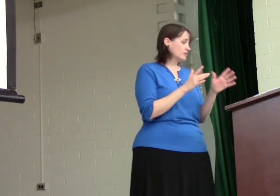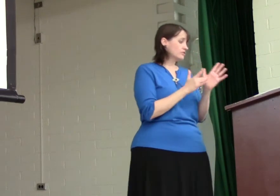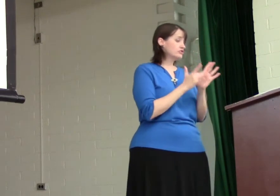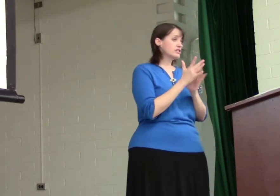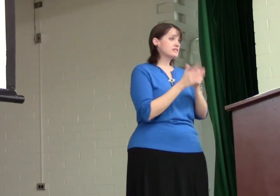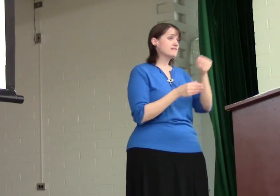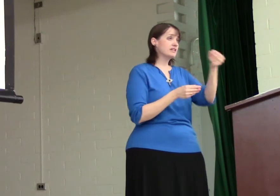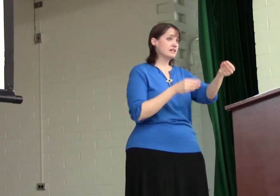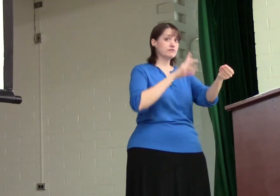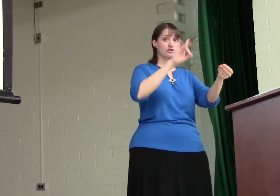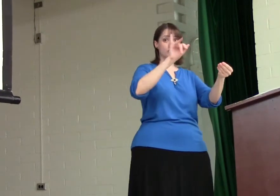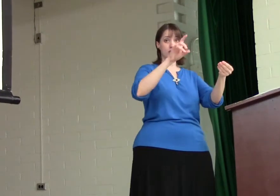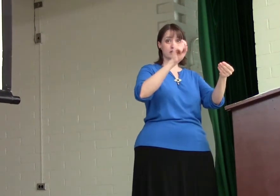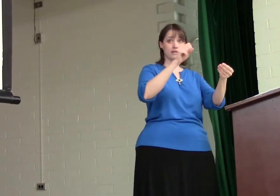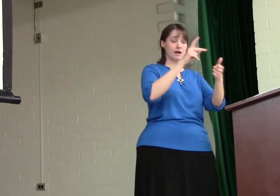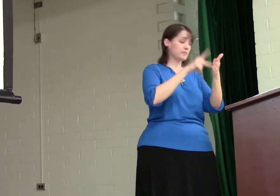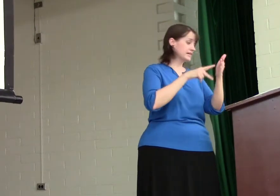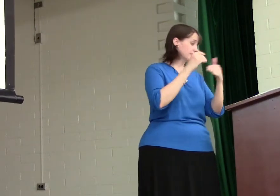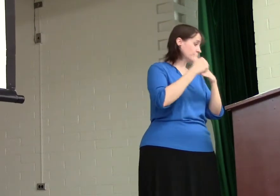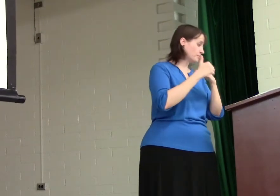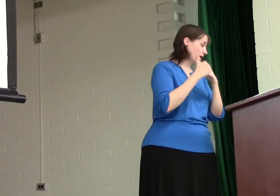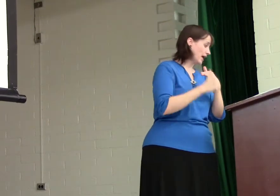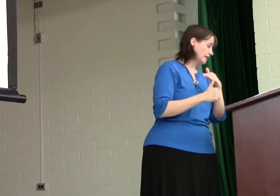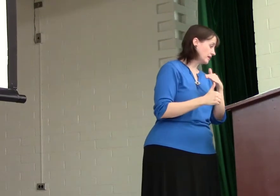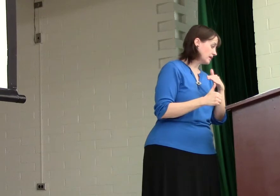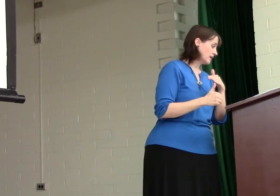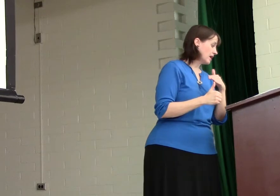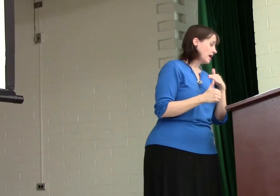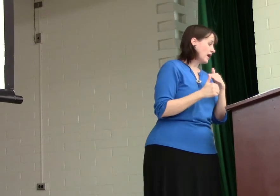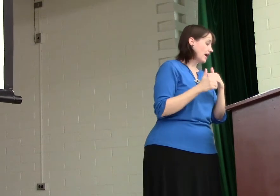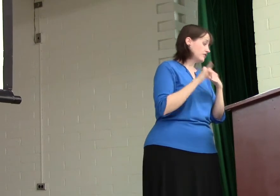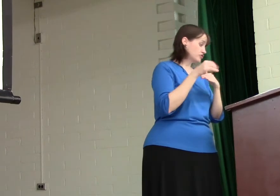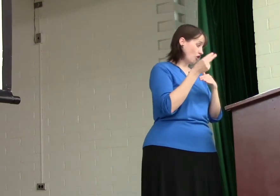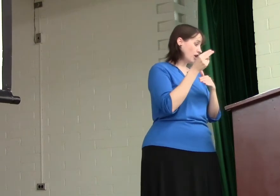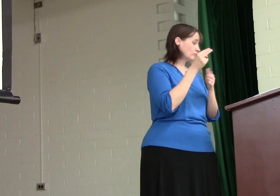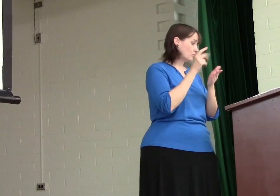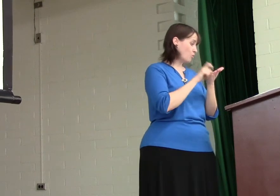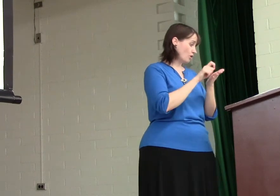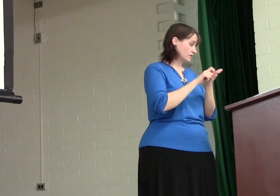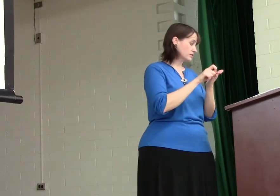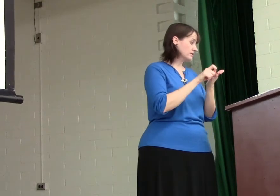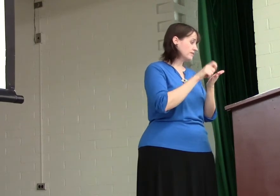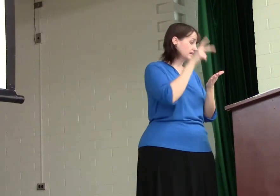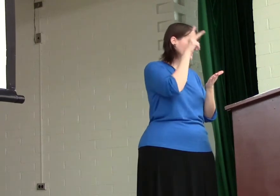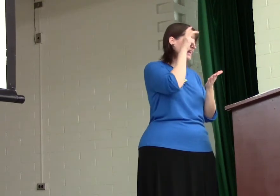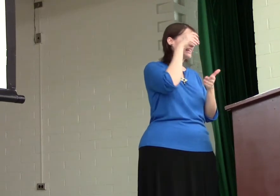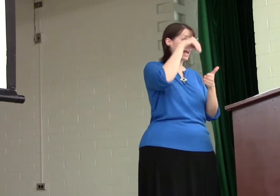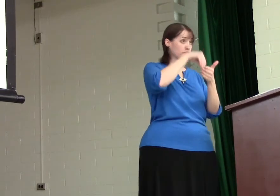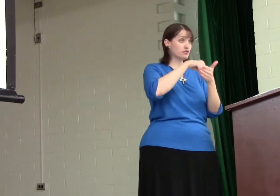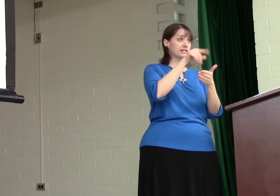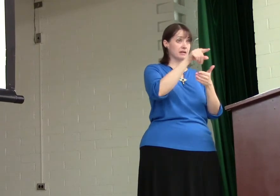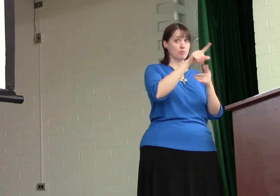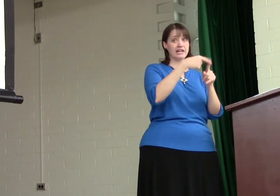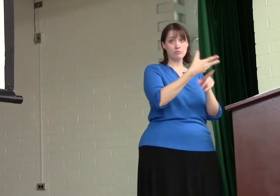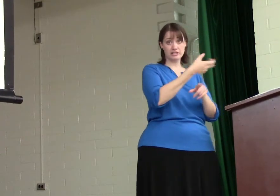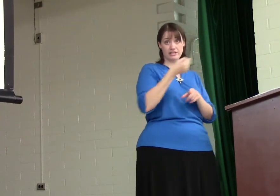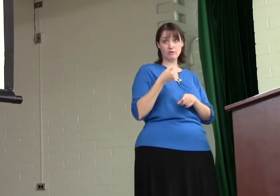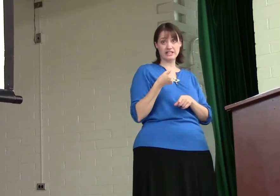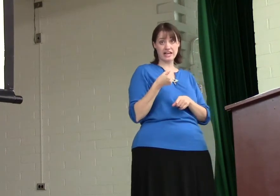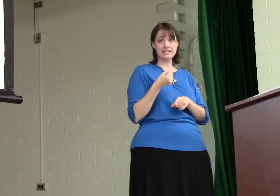Jesus even gives Judas a piece of the bread. And John reports that Satan enters him when he takes